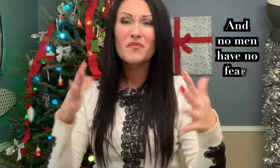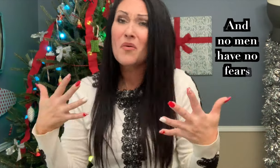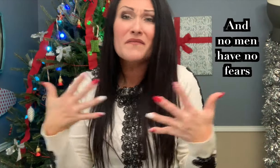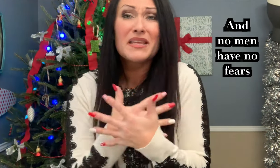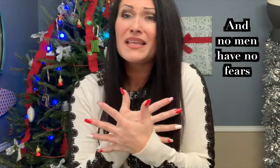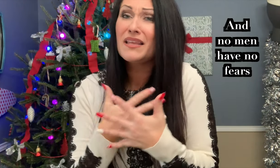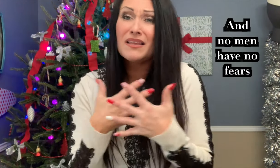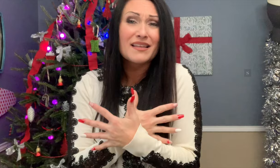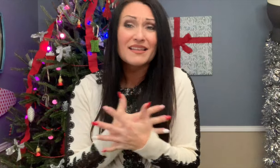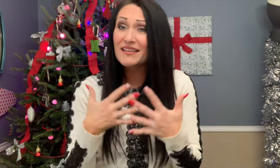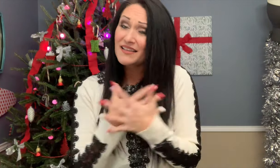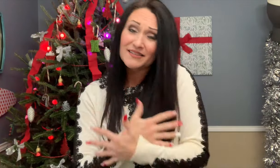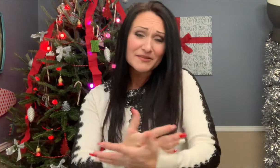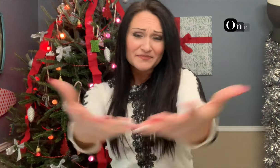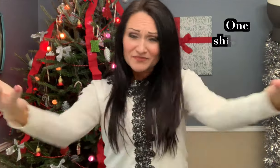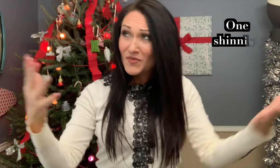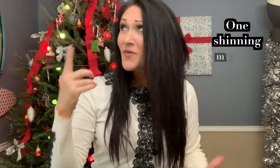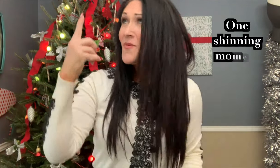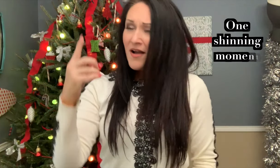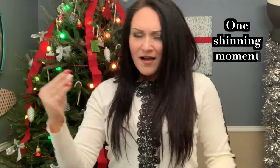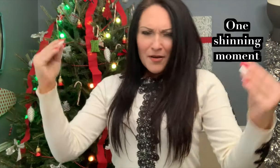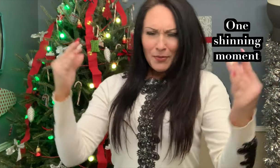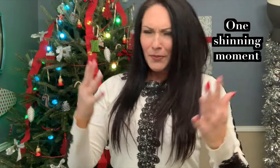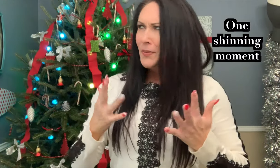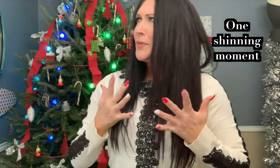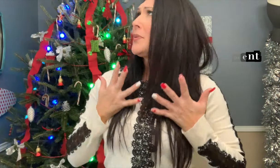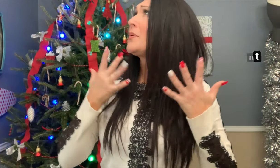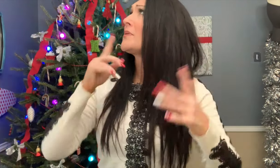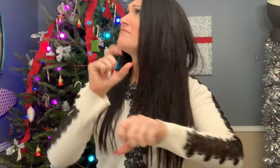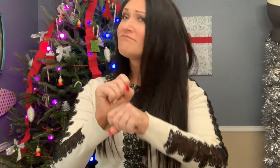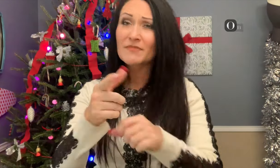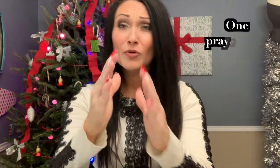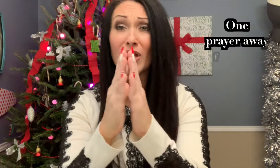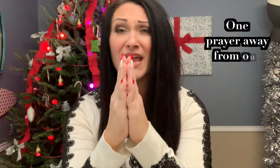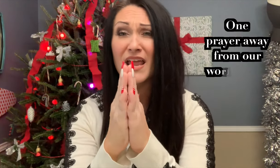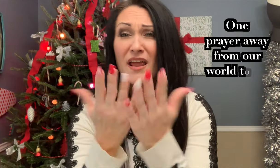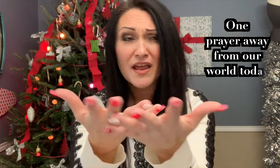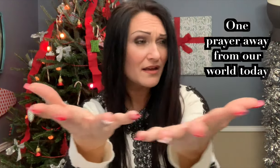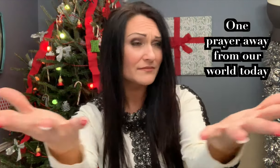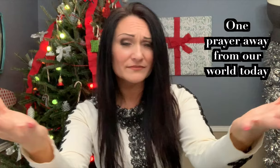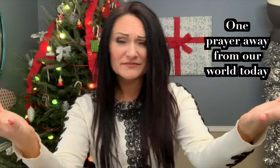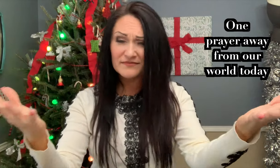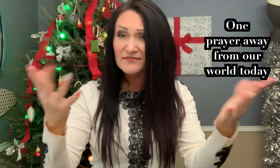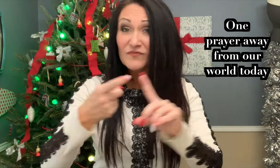no fears. One shining moment. One prayer away. From our